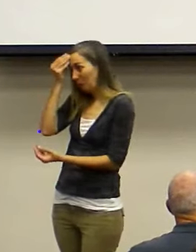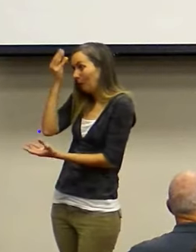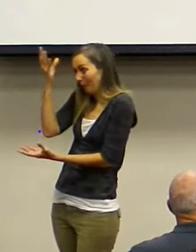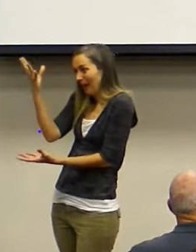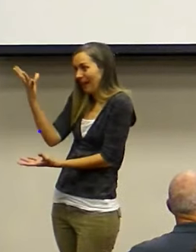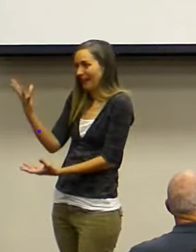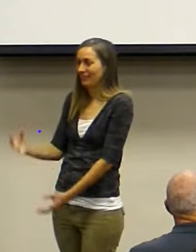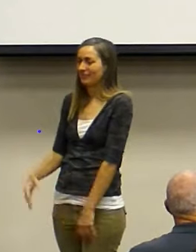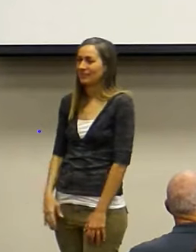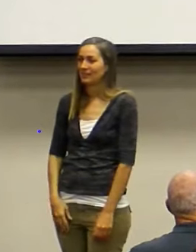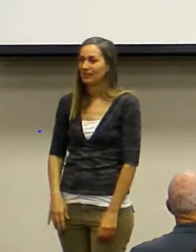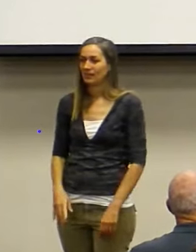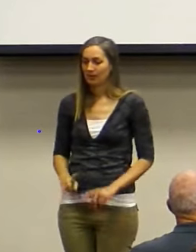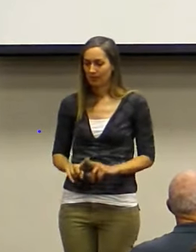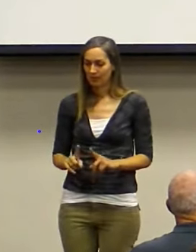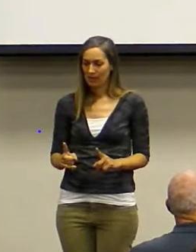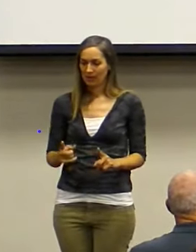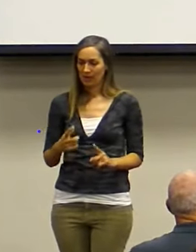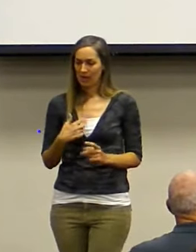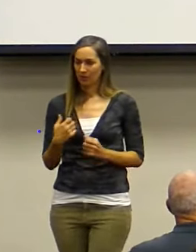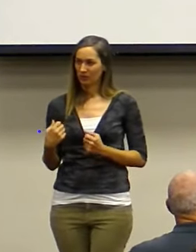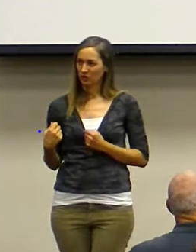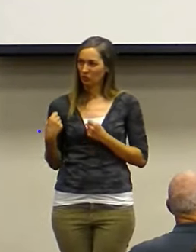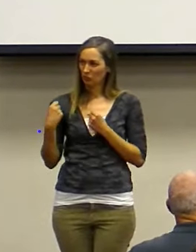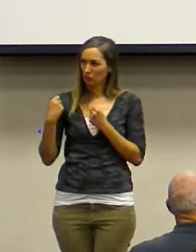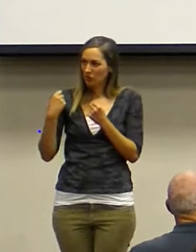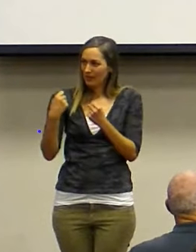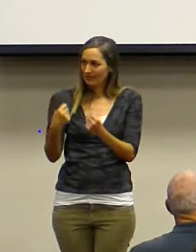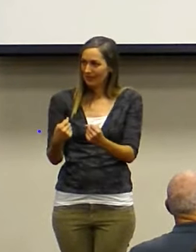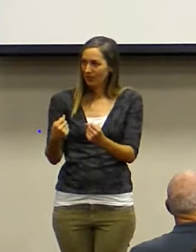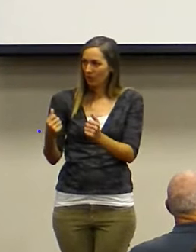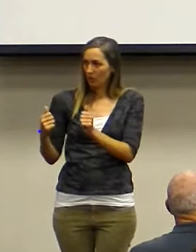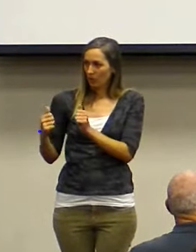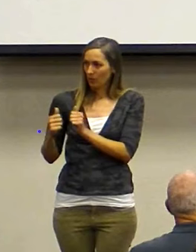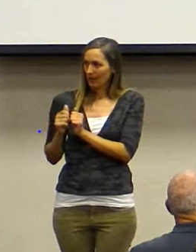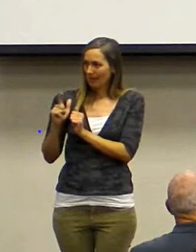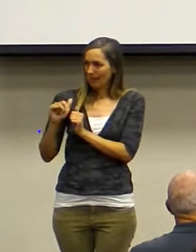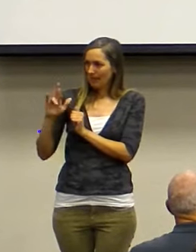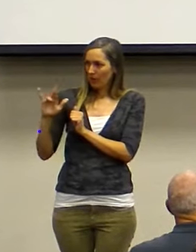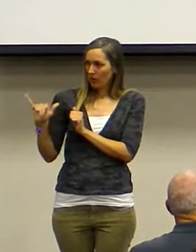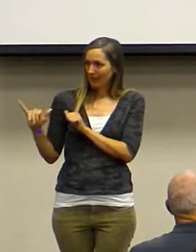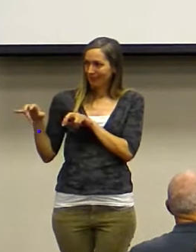It wasn't until I was driving here with Larry, calling him Robin,